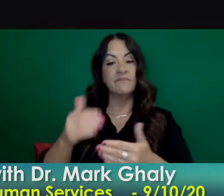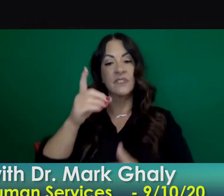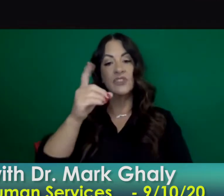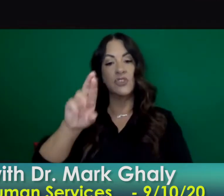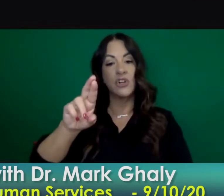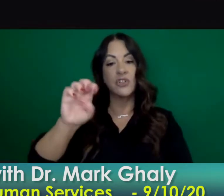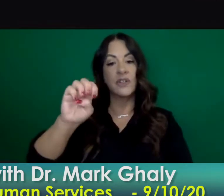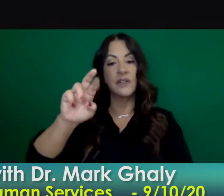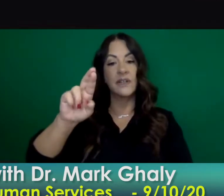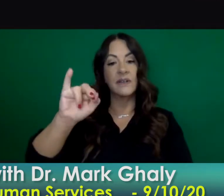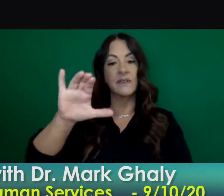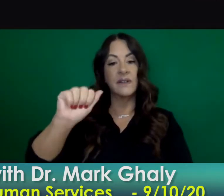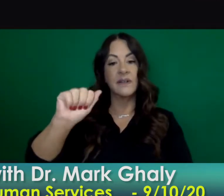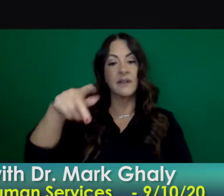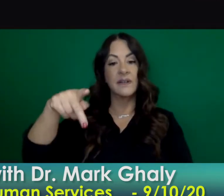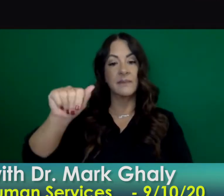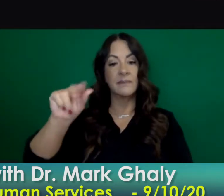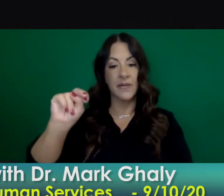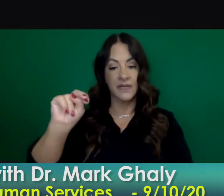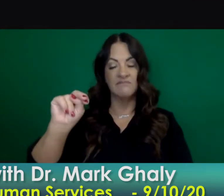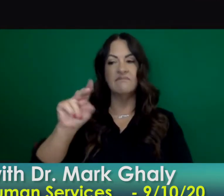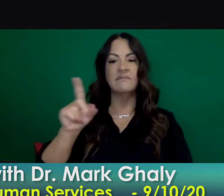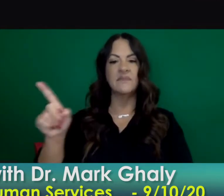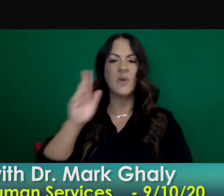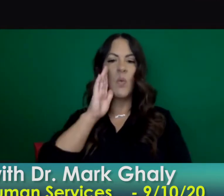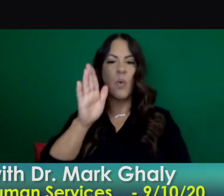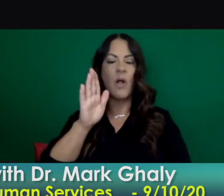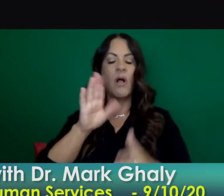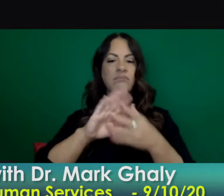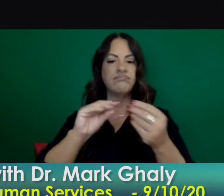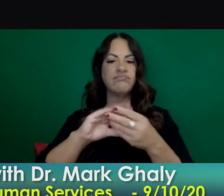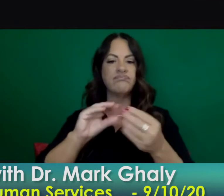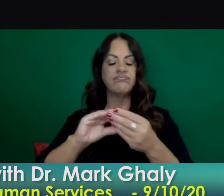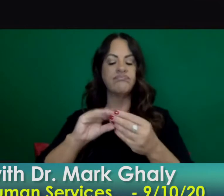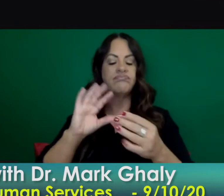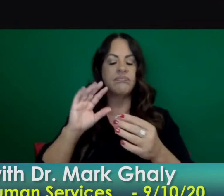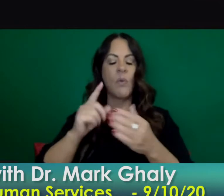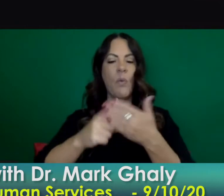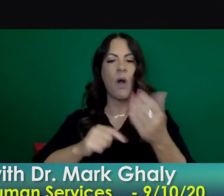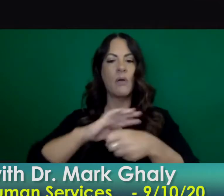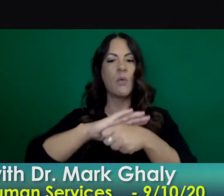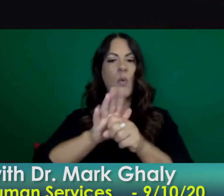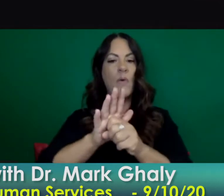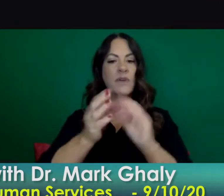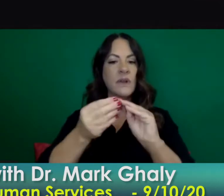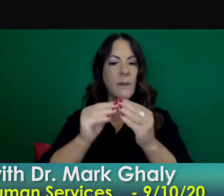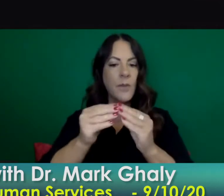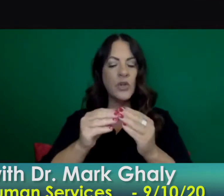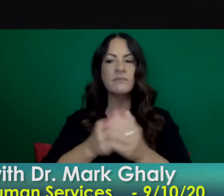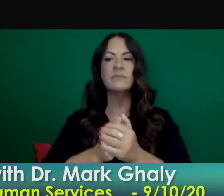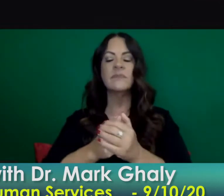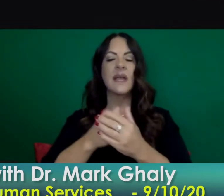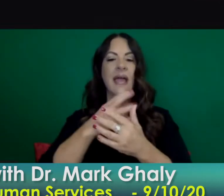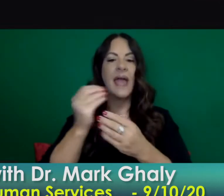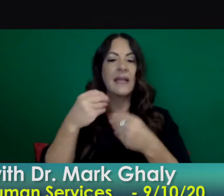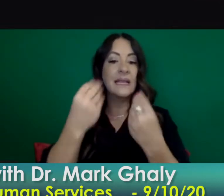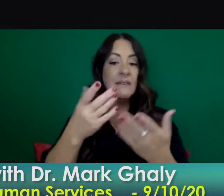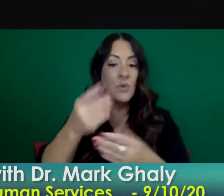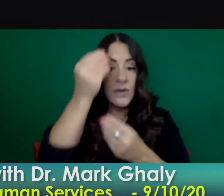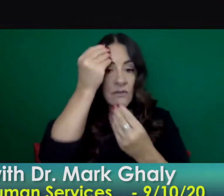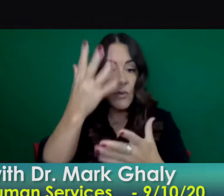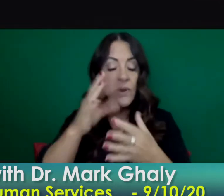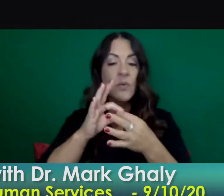walk through the typical COVID-19 number updates as well as some information on testing and our